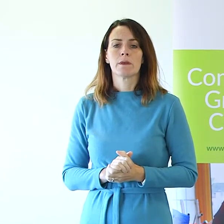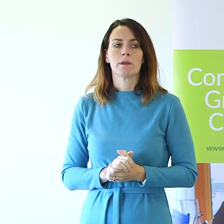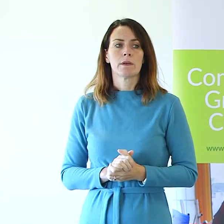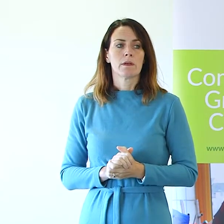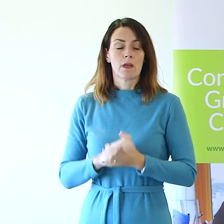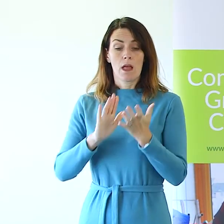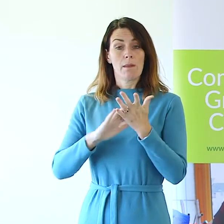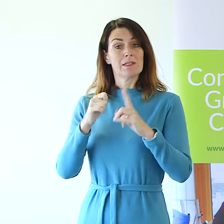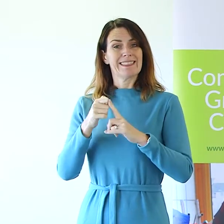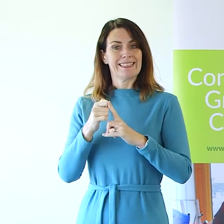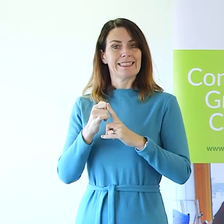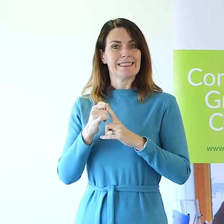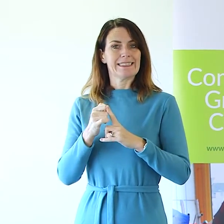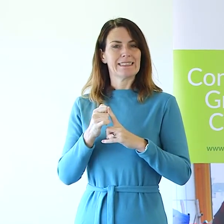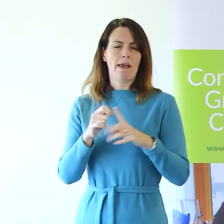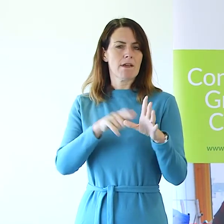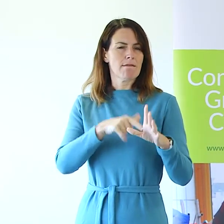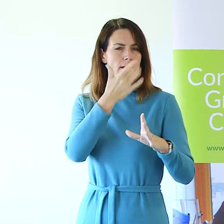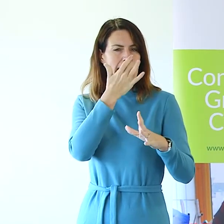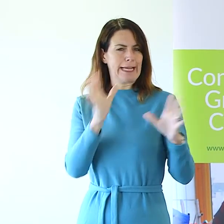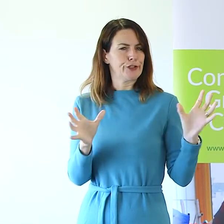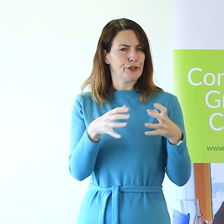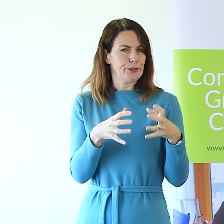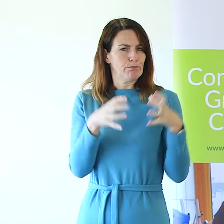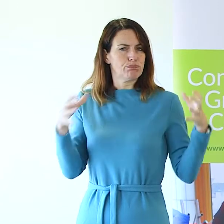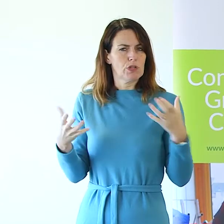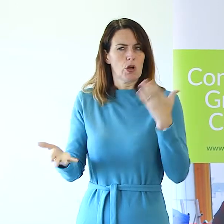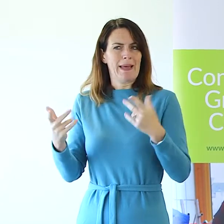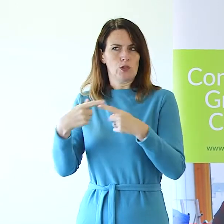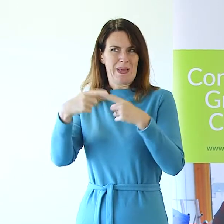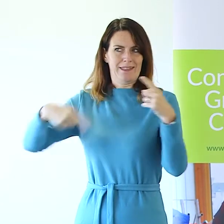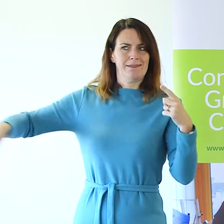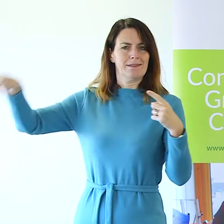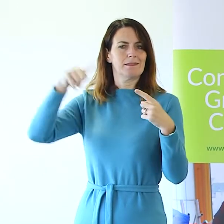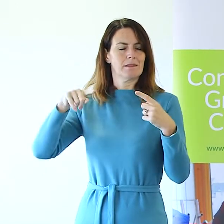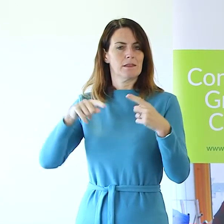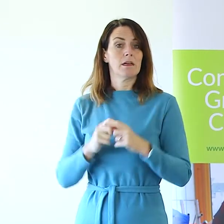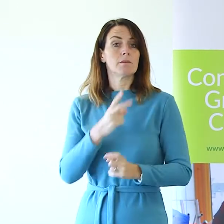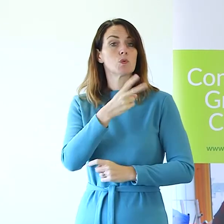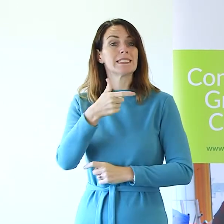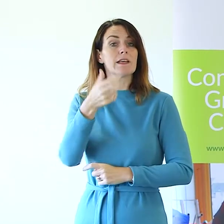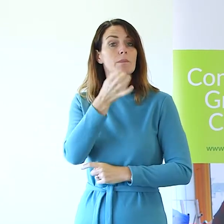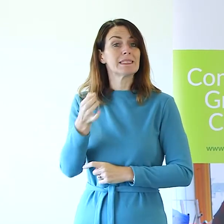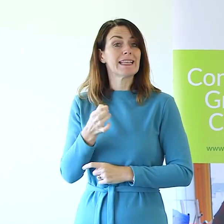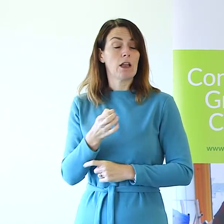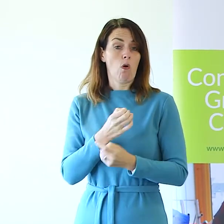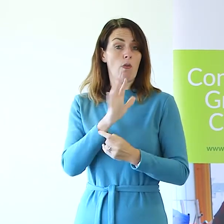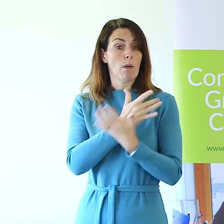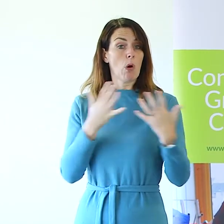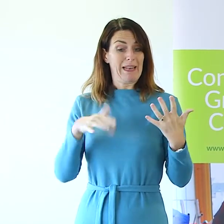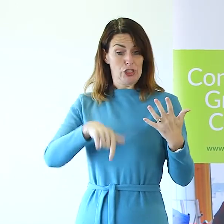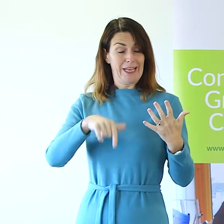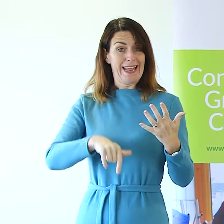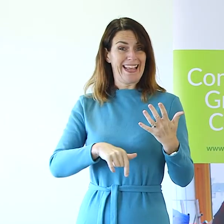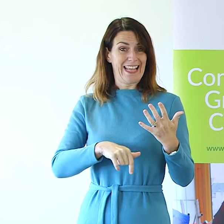Milton Keynes has a younger age portfolio than England as a whole, with 27% of the population in